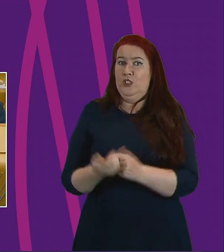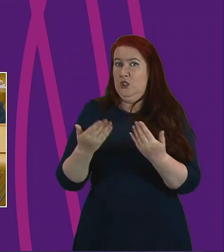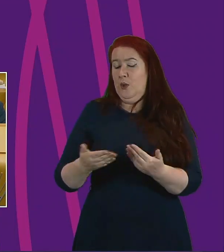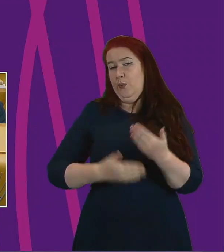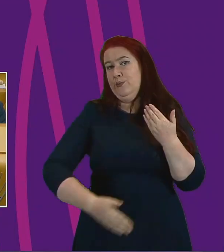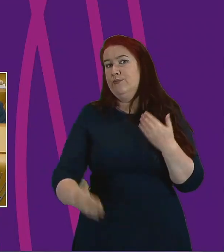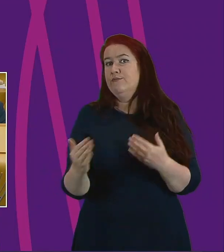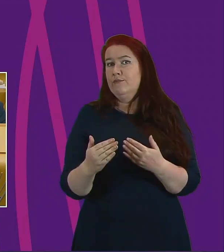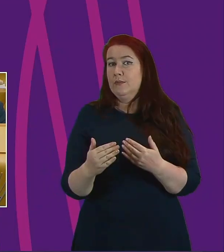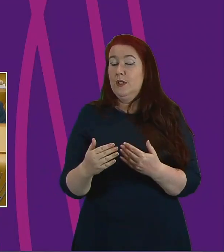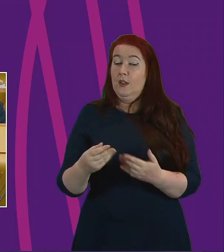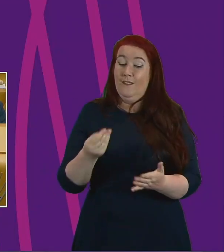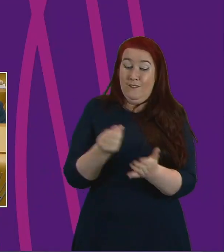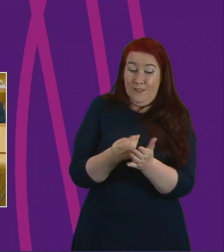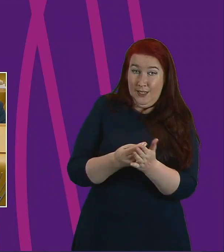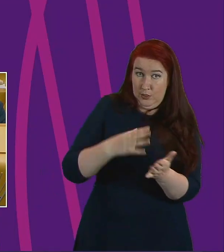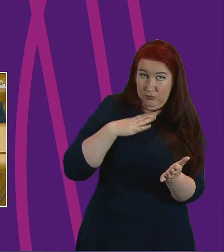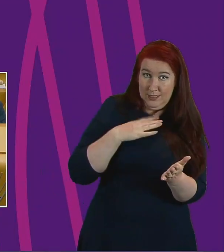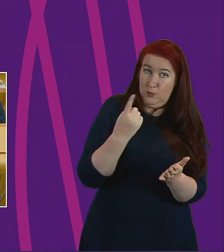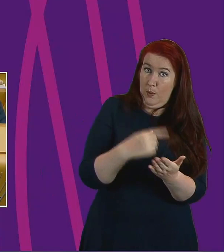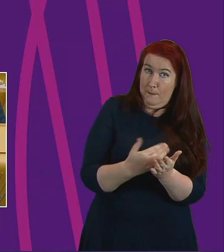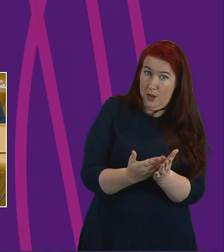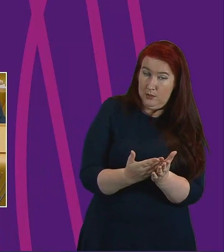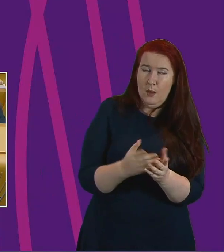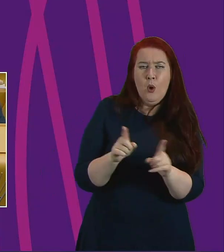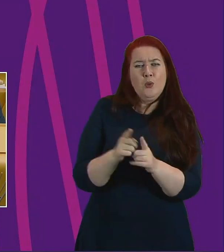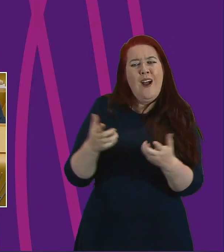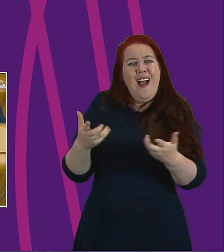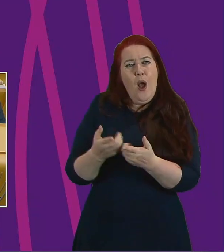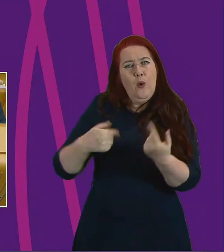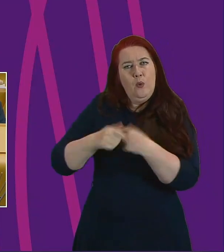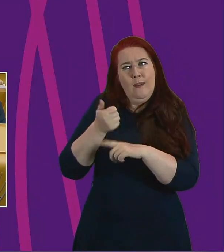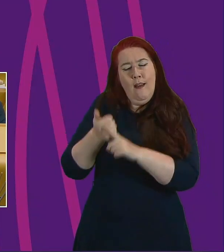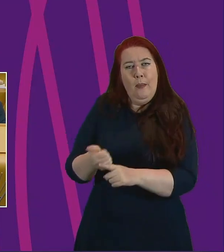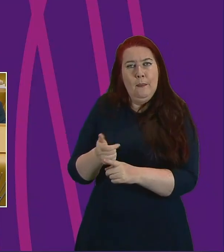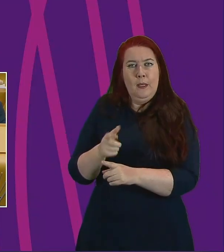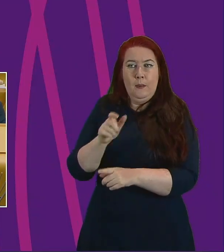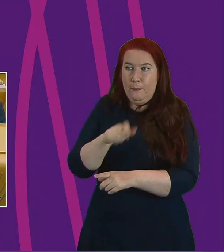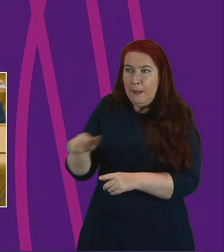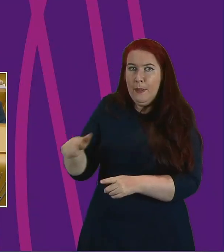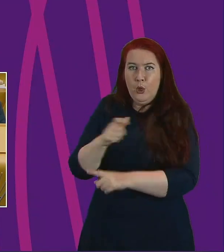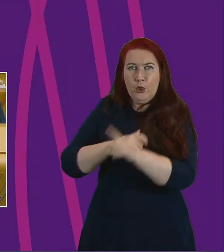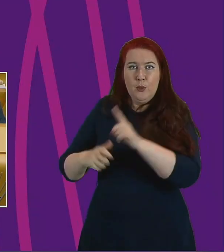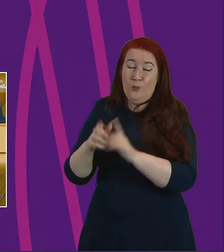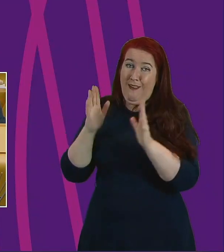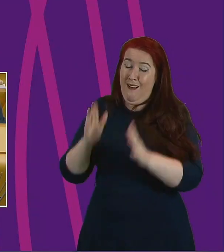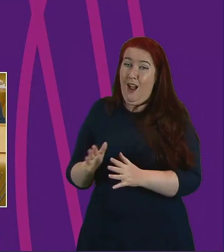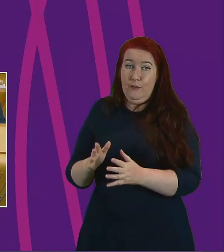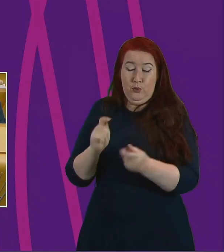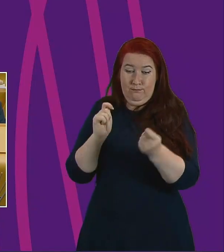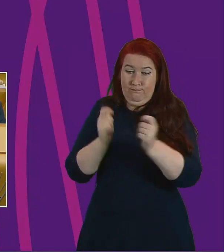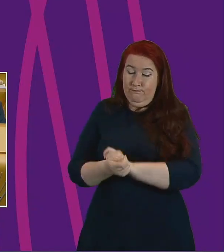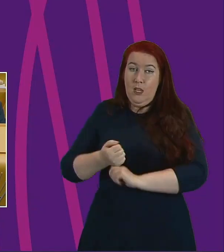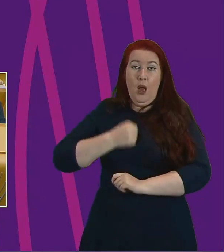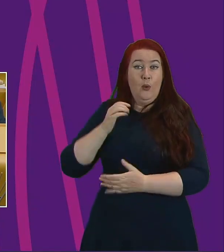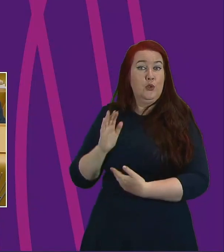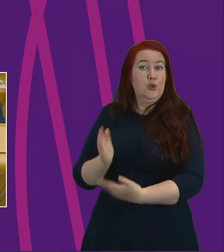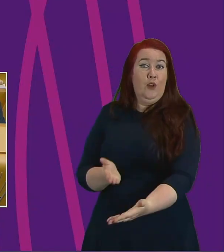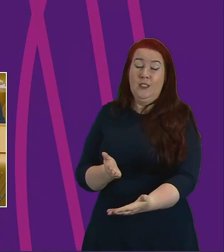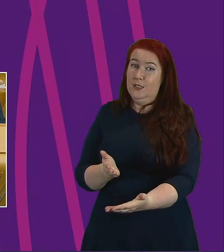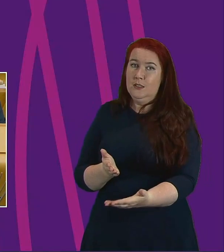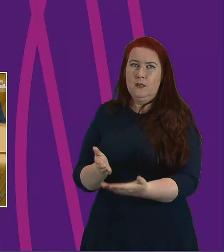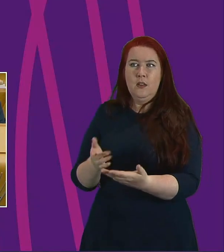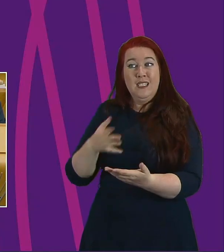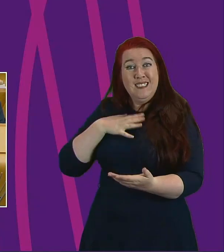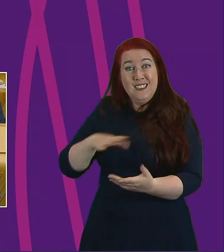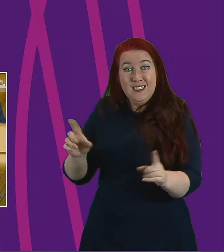finances ready is only one aspect of this. The way we help people and communities thrive is a matter of redesigning how we deliver services effectively. This requires dialogue